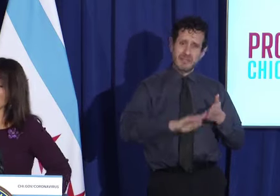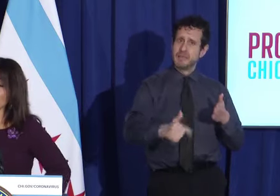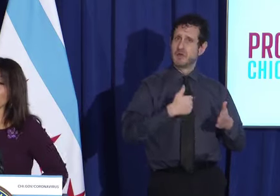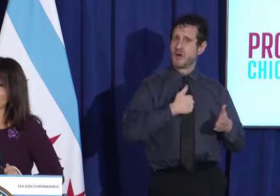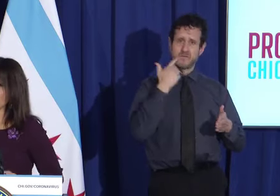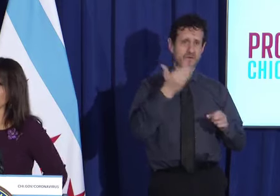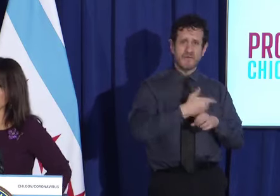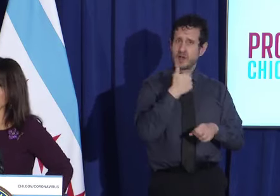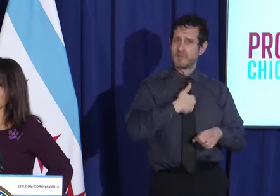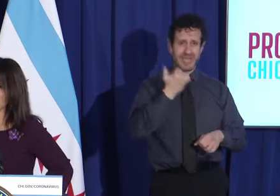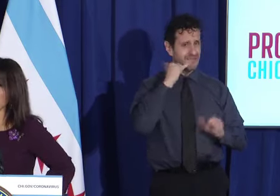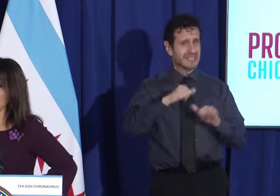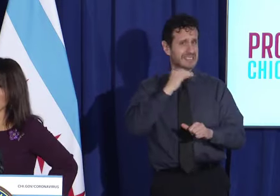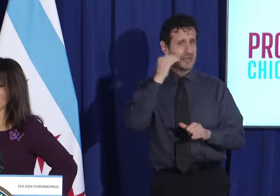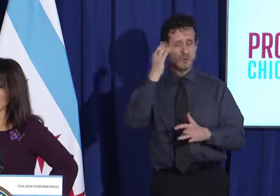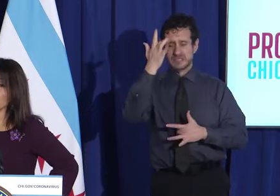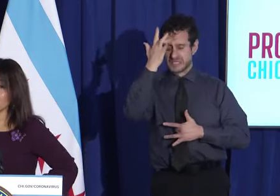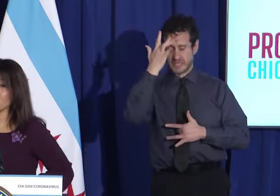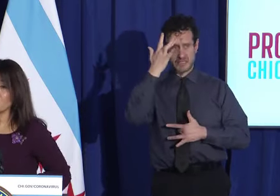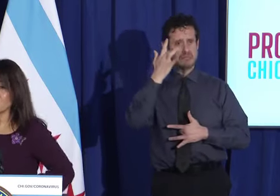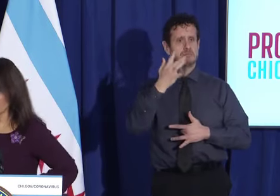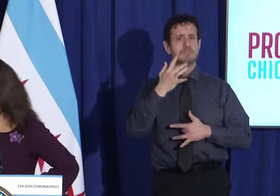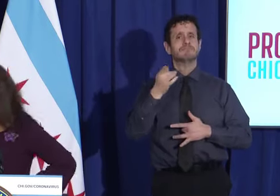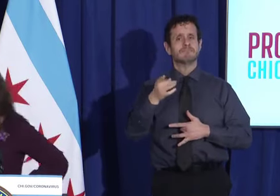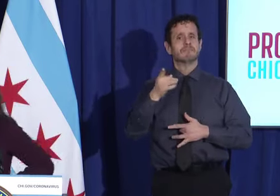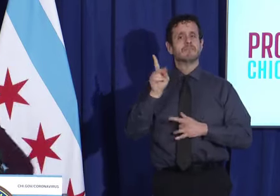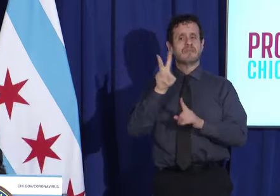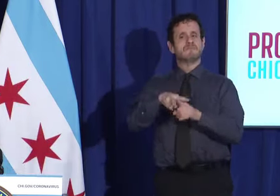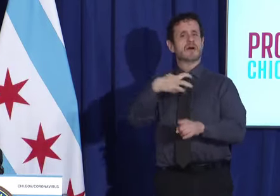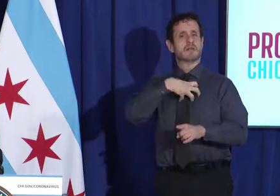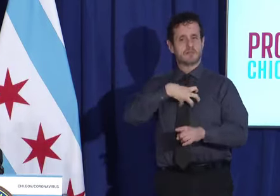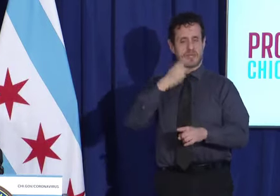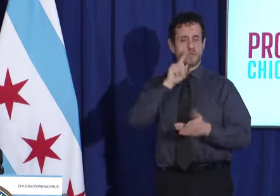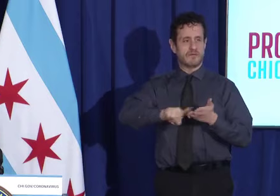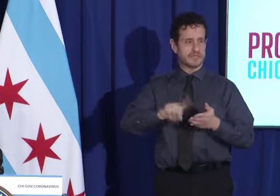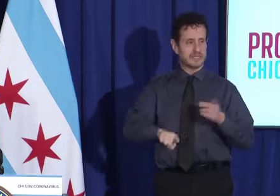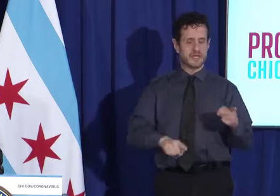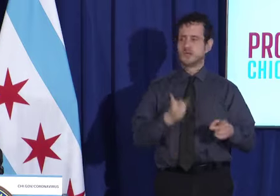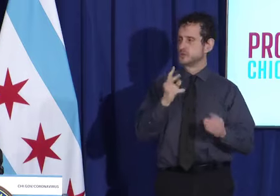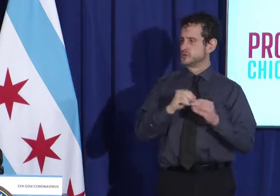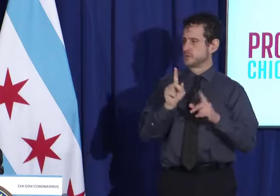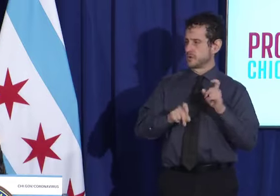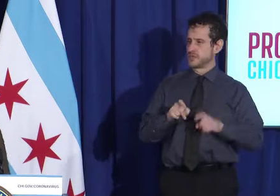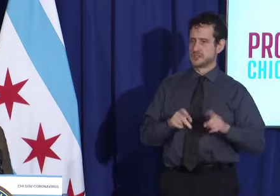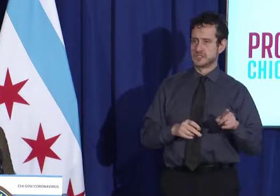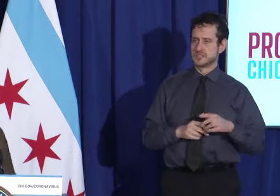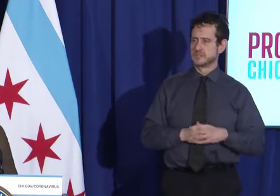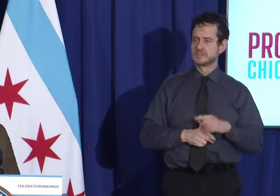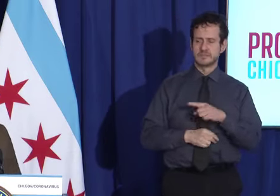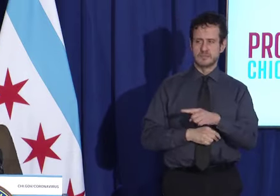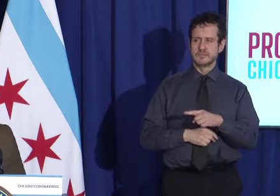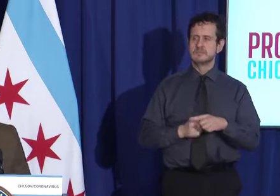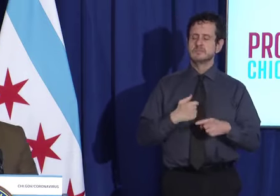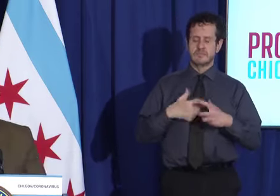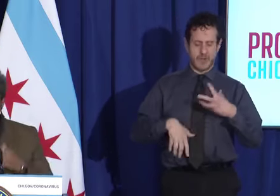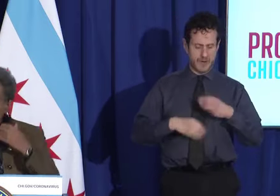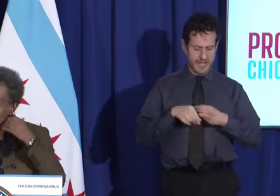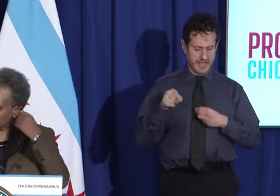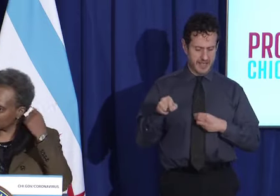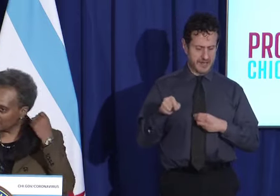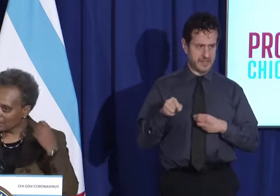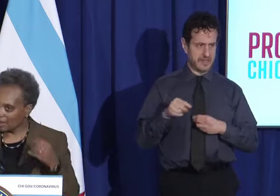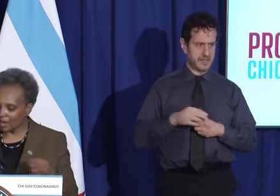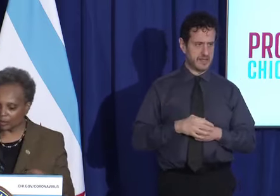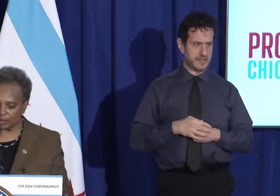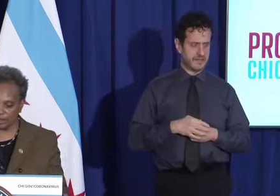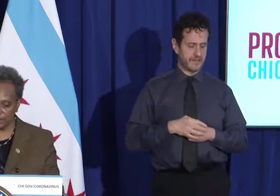companies? We're working through some of those cases that have come through. Got you. All right, some questions. questions. Off topic. Can I also just add